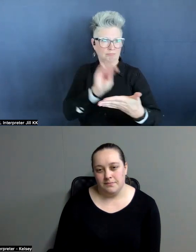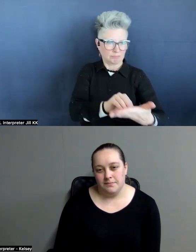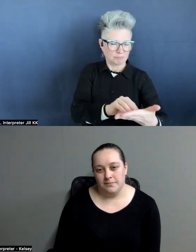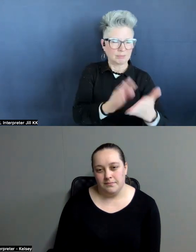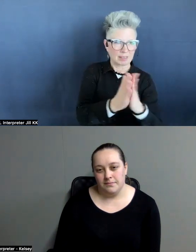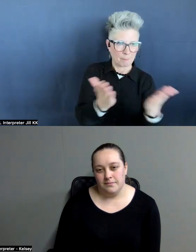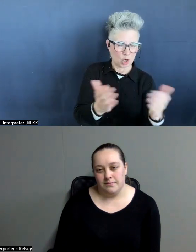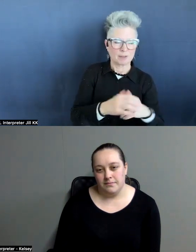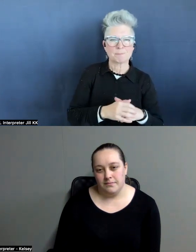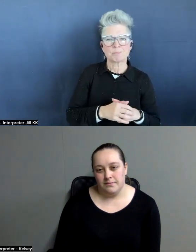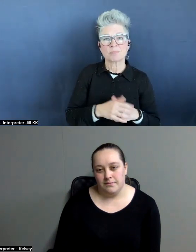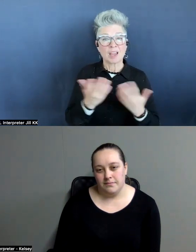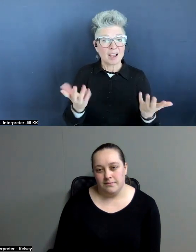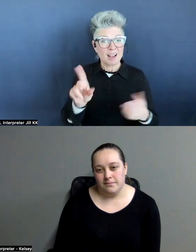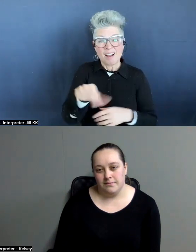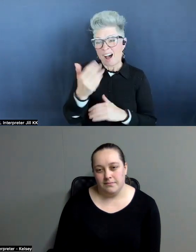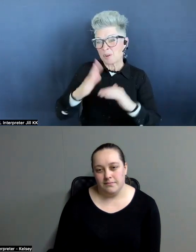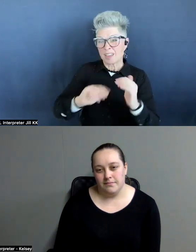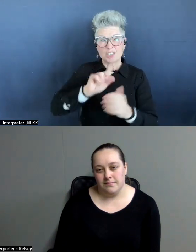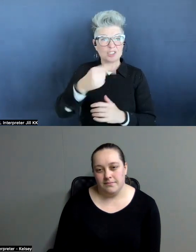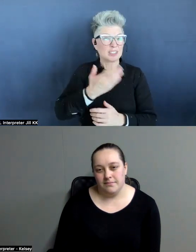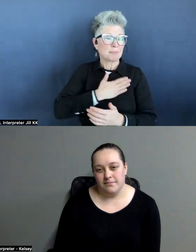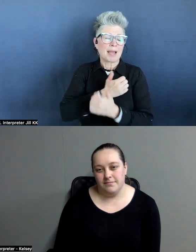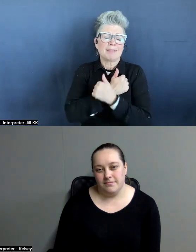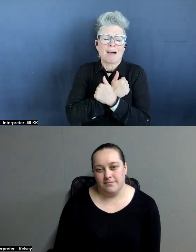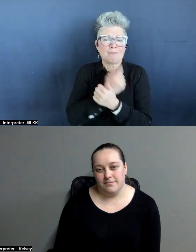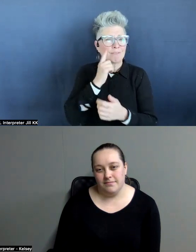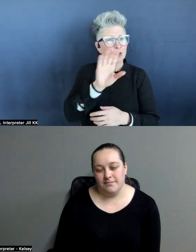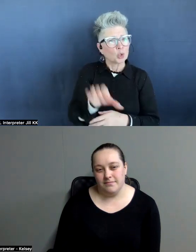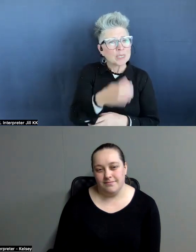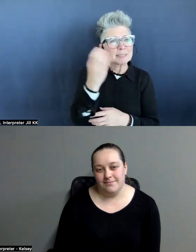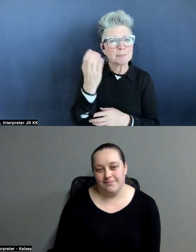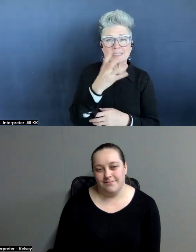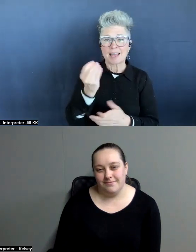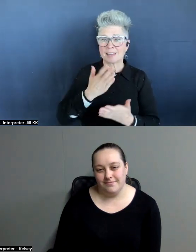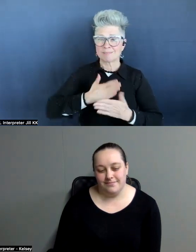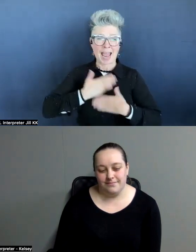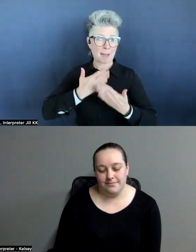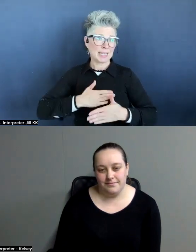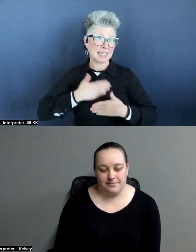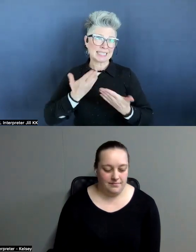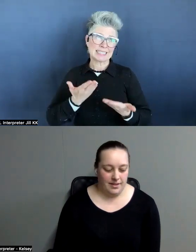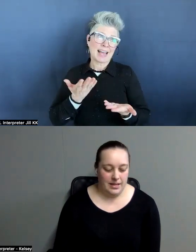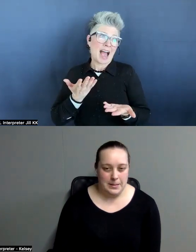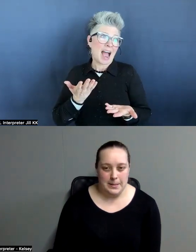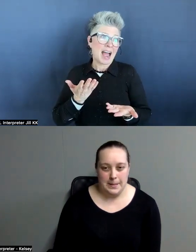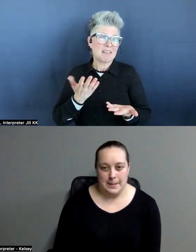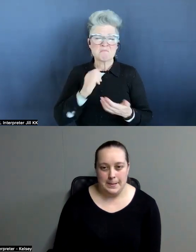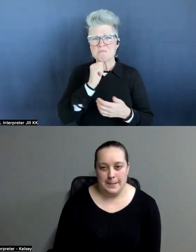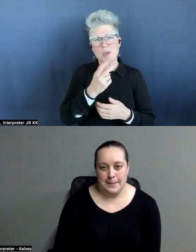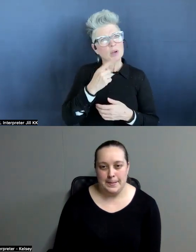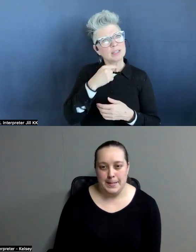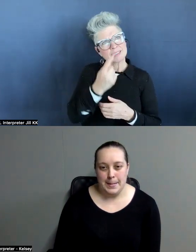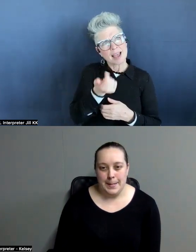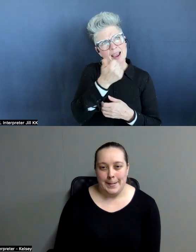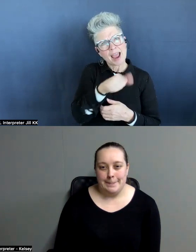on the other ones, you other than just my love for Christmas and, um, and happiness, I wouldn't say any of those ones